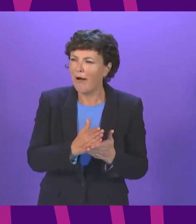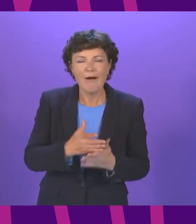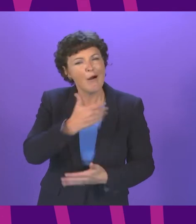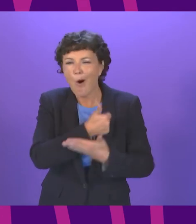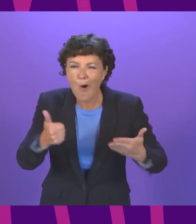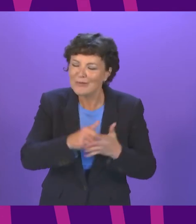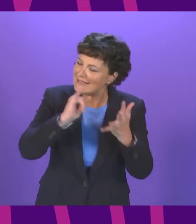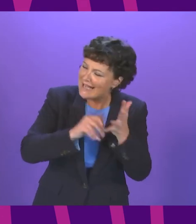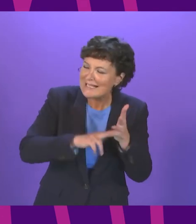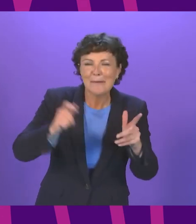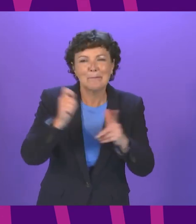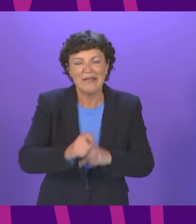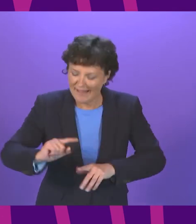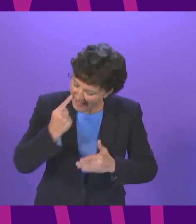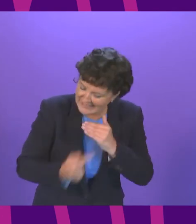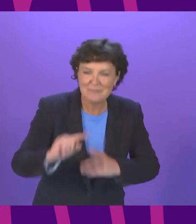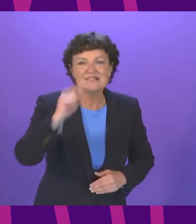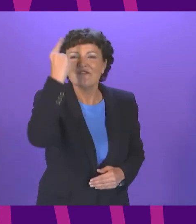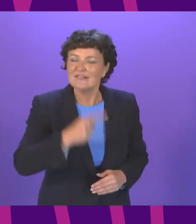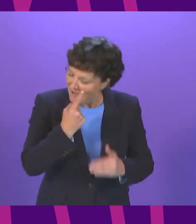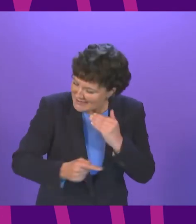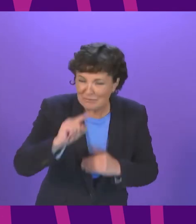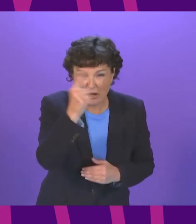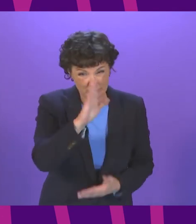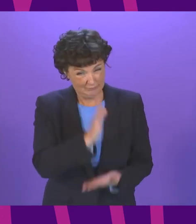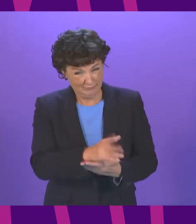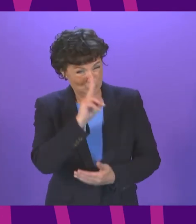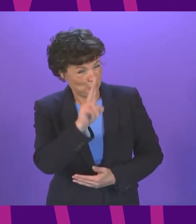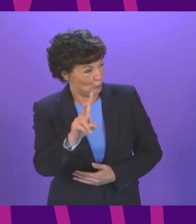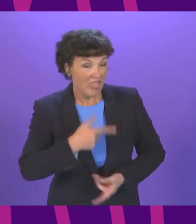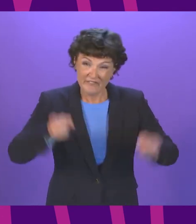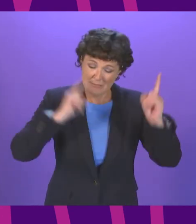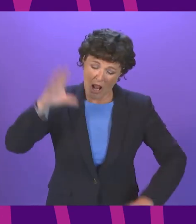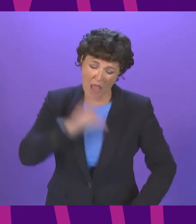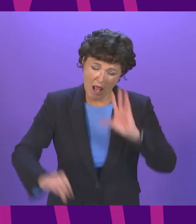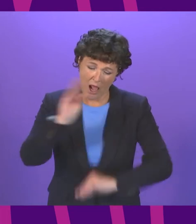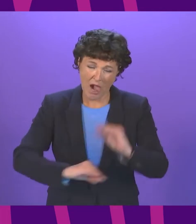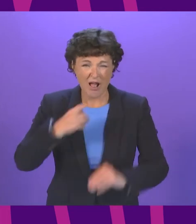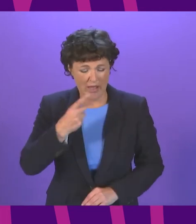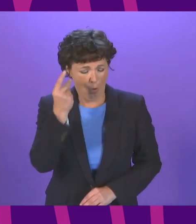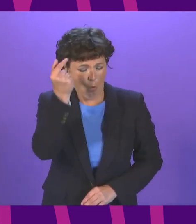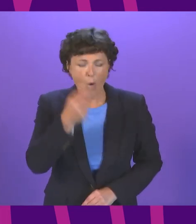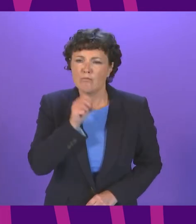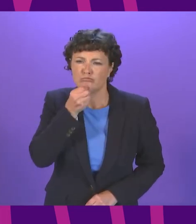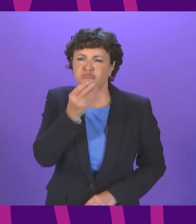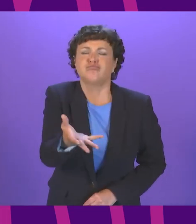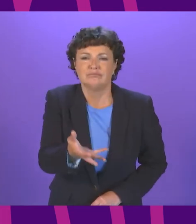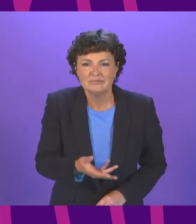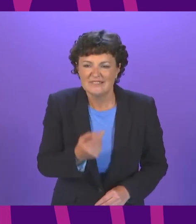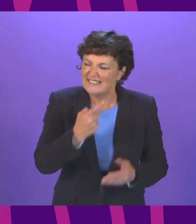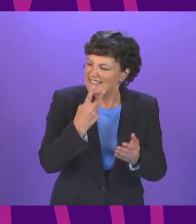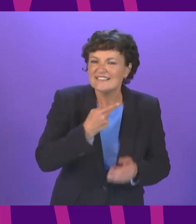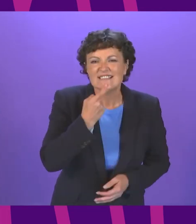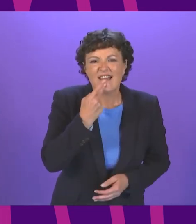again to independence indeed the first minister had not drawn breath before the road map to that shared goal was laid out she has clearly learned nothing